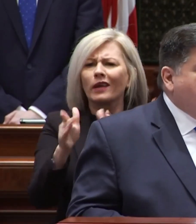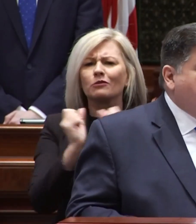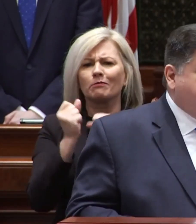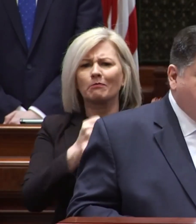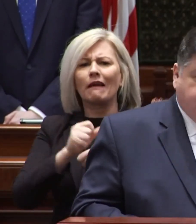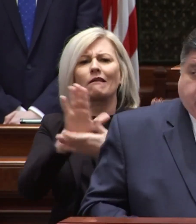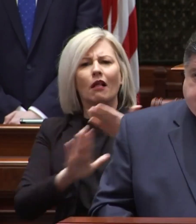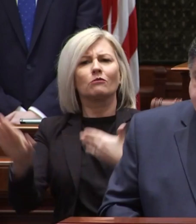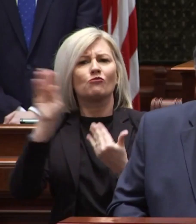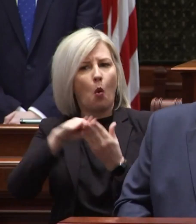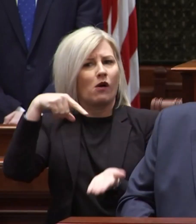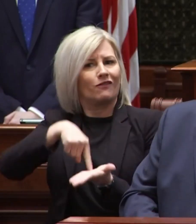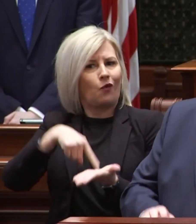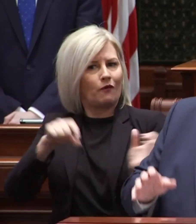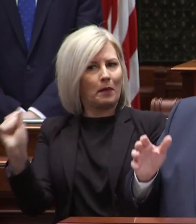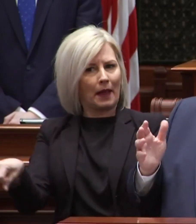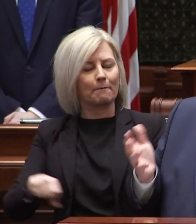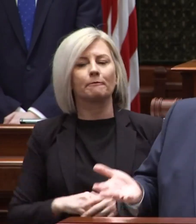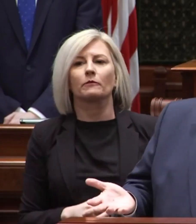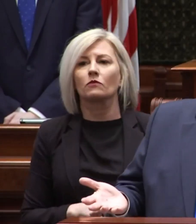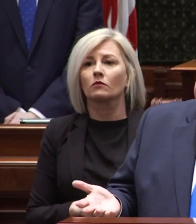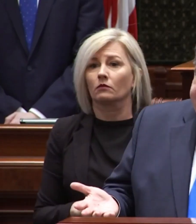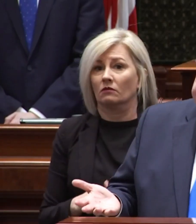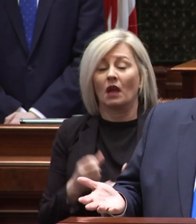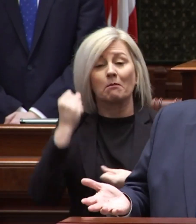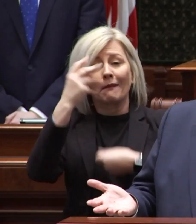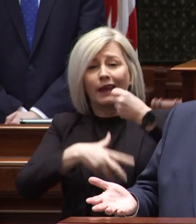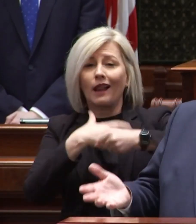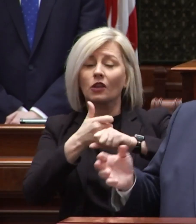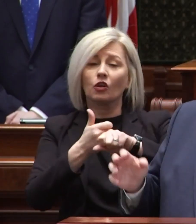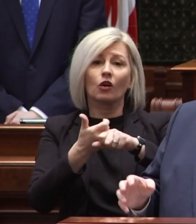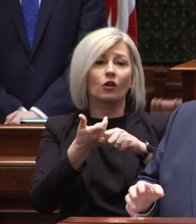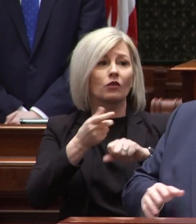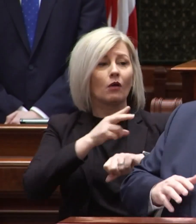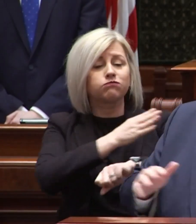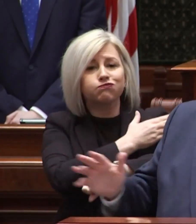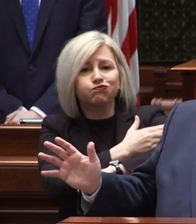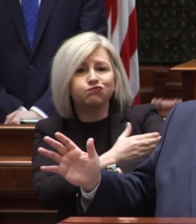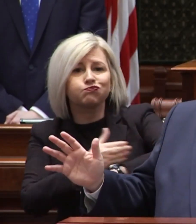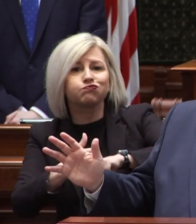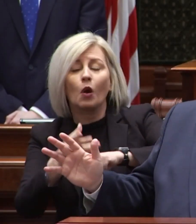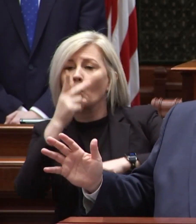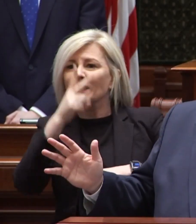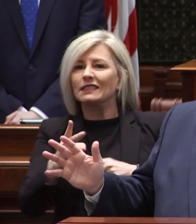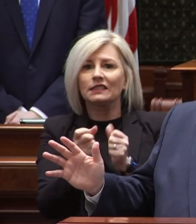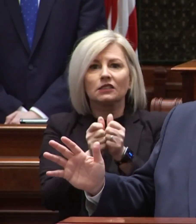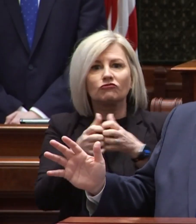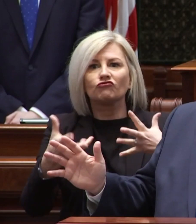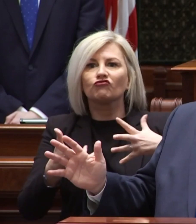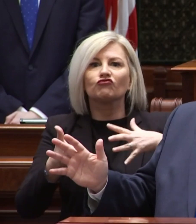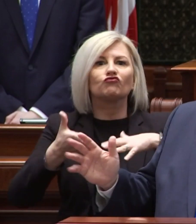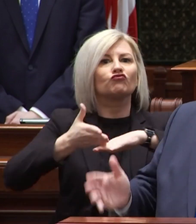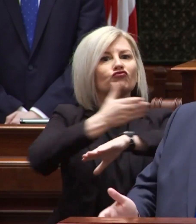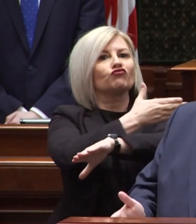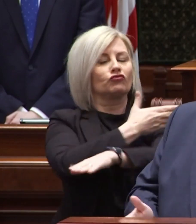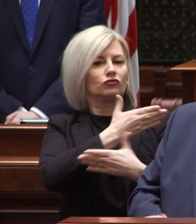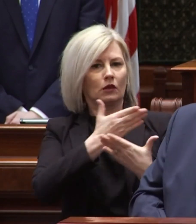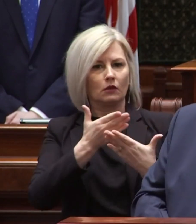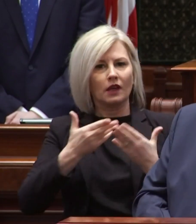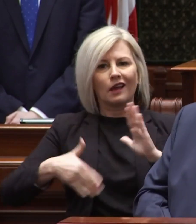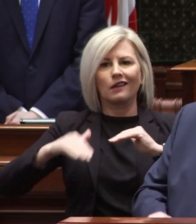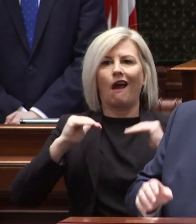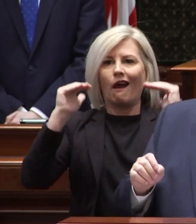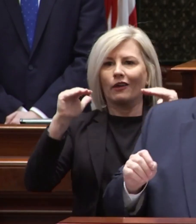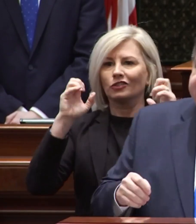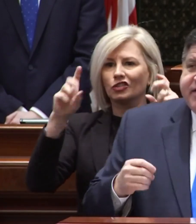college more affordable after years of decline we're seeing growth across higher education in illinois that's well above